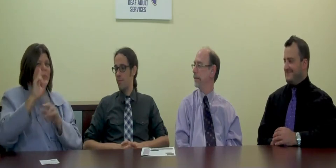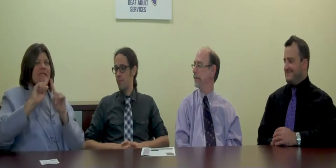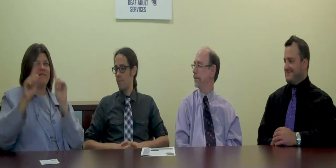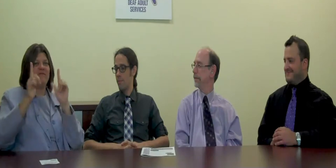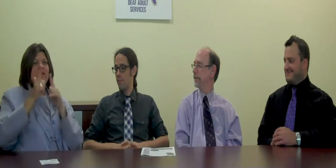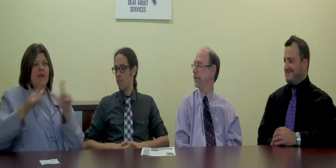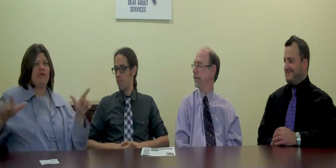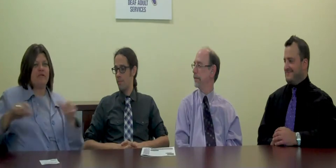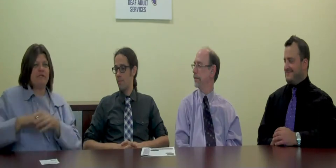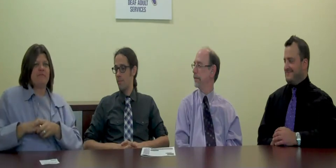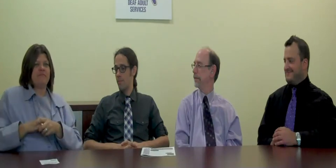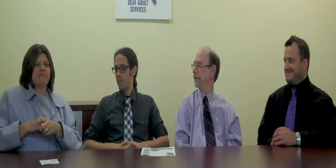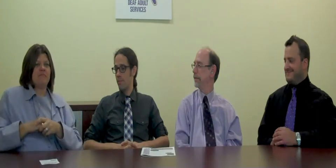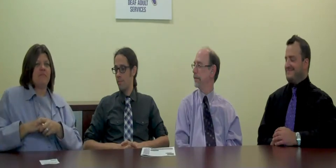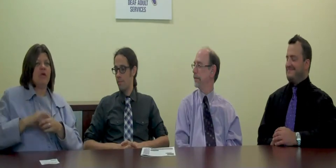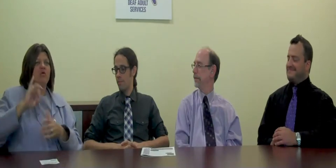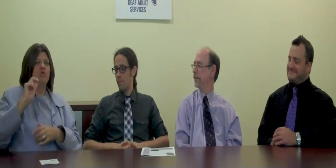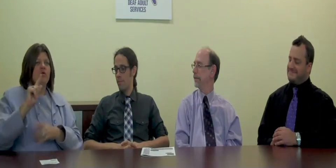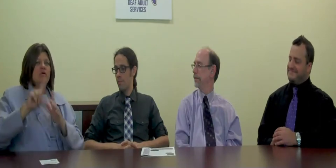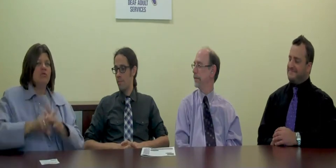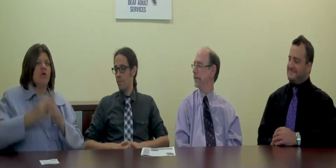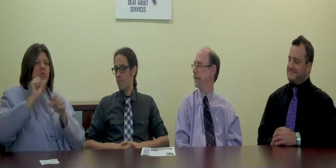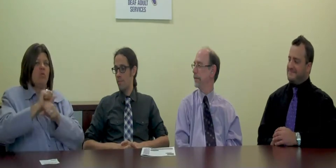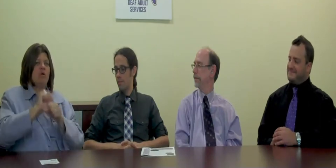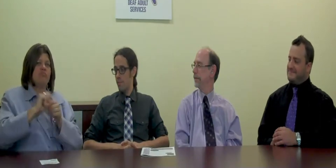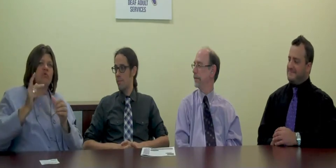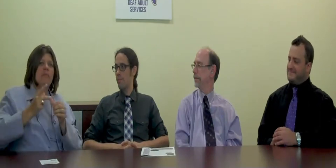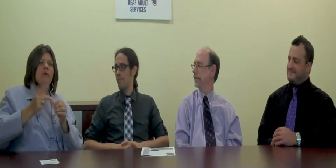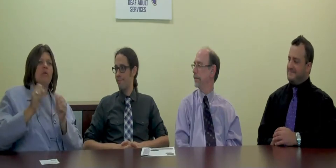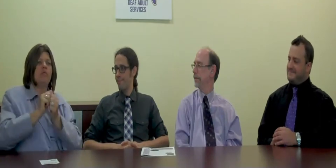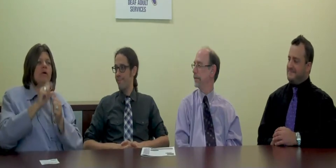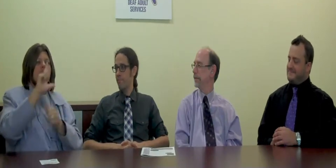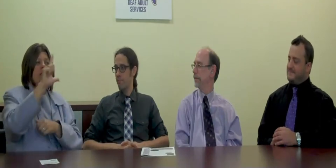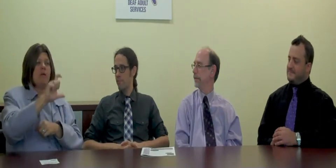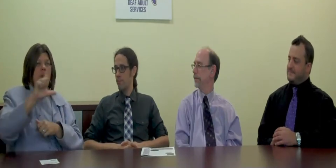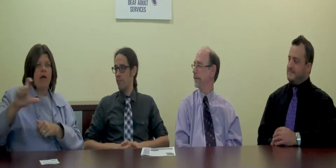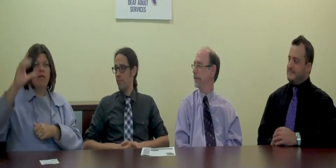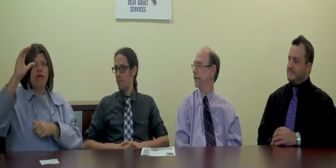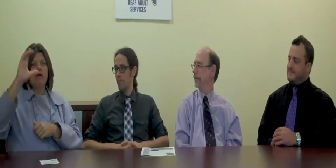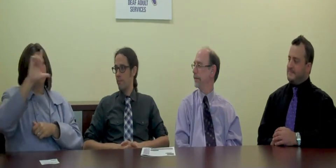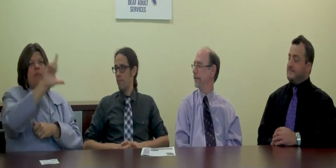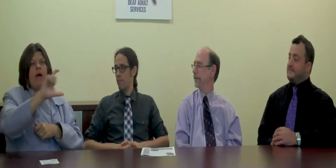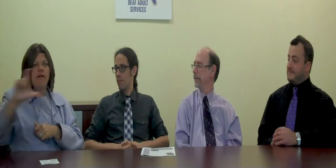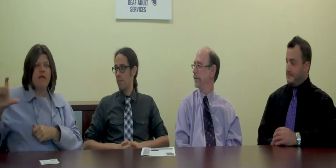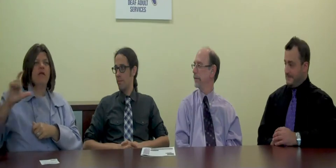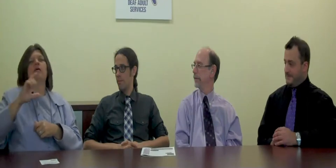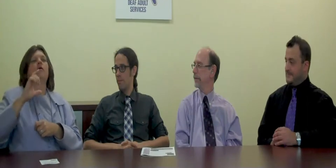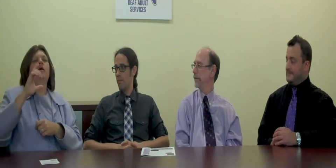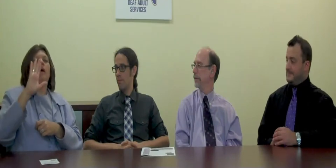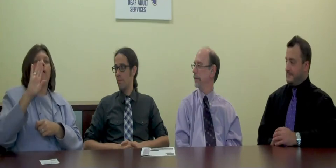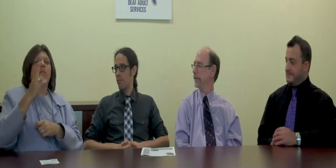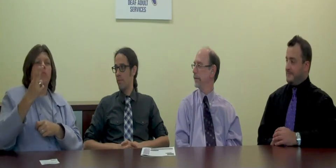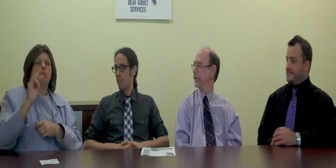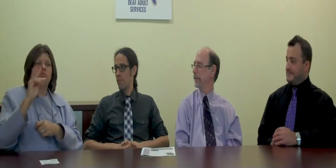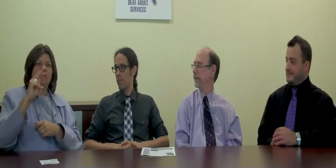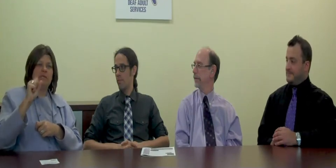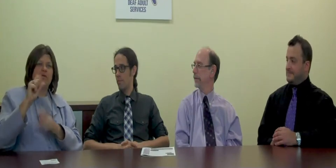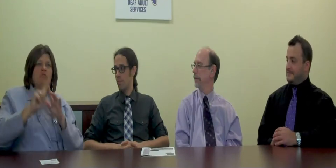process, but she used three different languages at the same time. Januka started working primarily with Deaf Nepali and Bhutanese refugees,